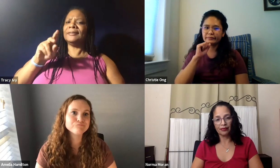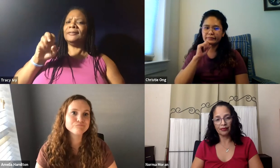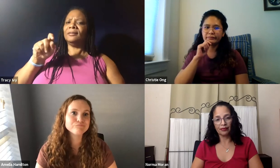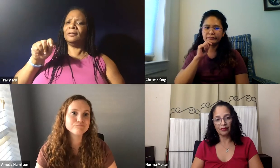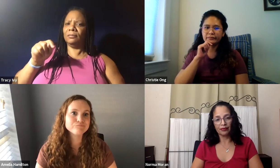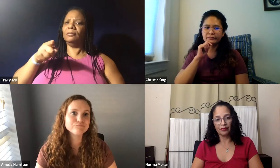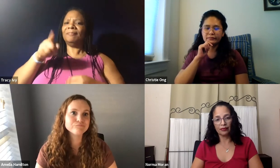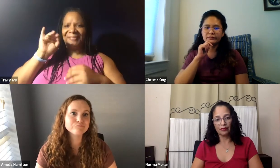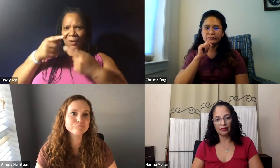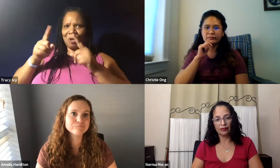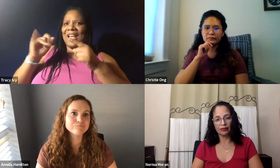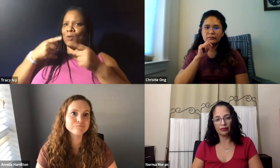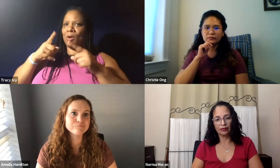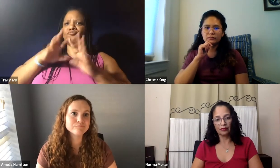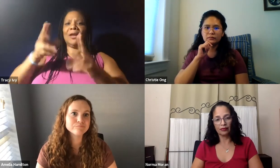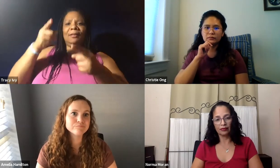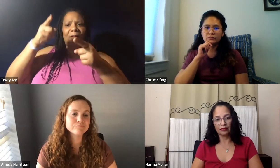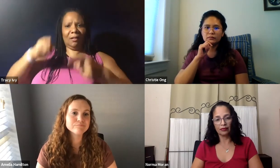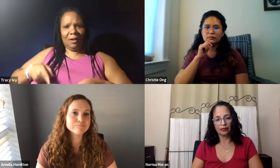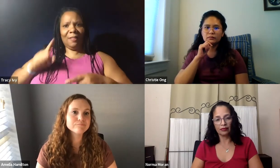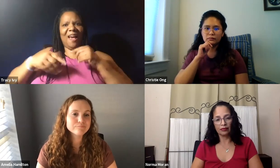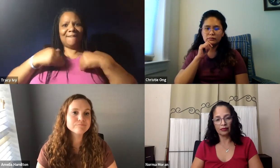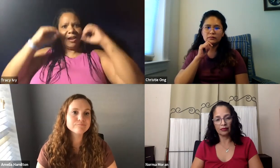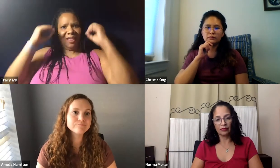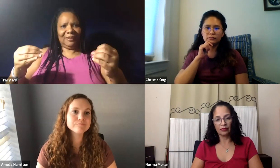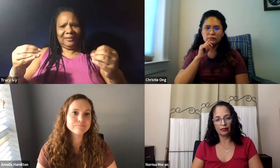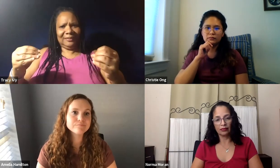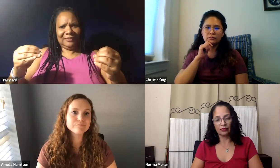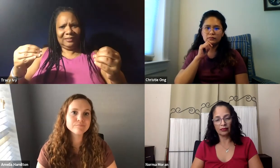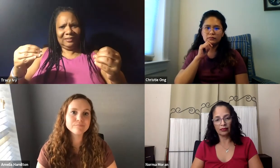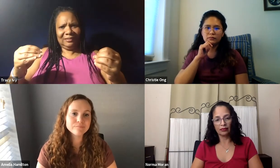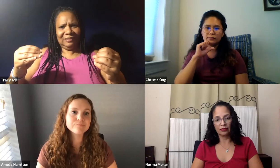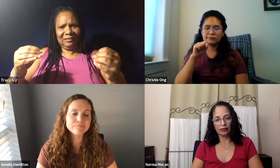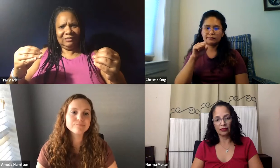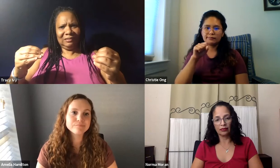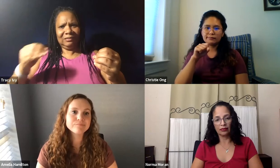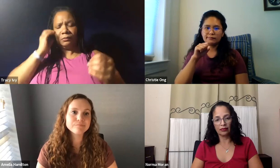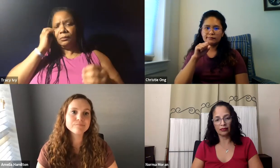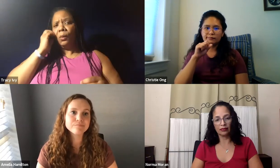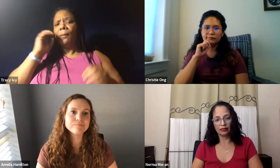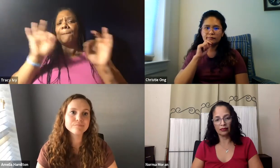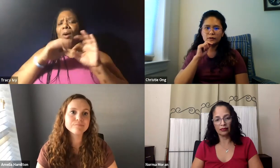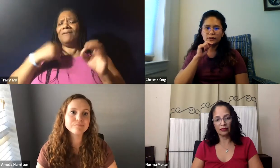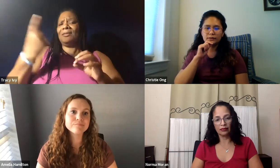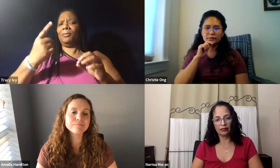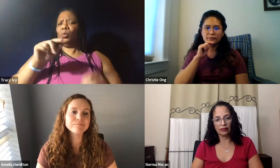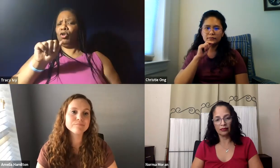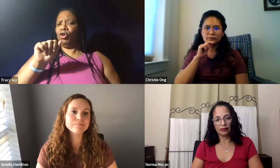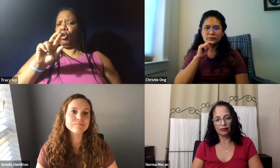it wouldn't be starting from scratch. They would be able to see the resources that did work and see the things that did work for people and be able to